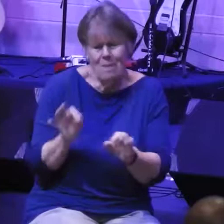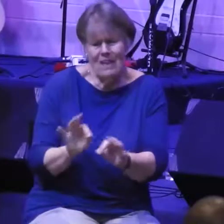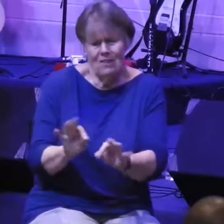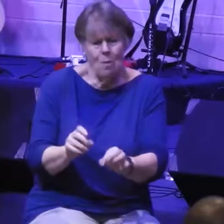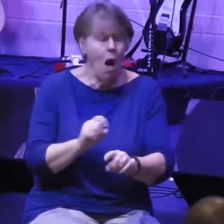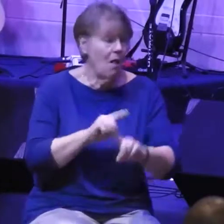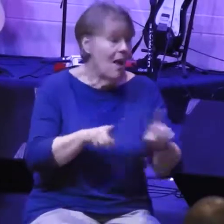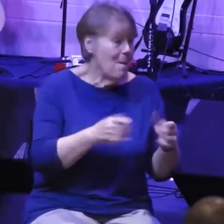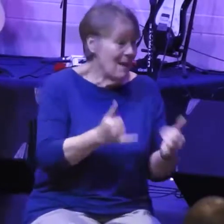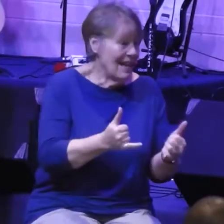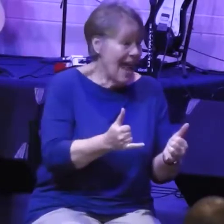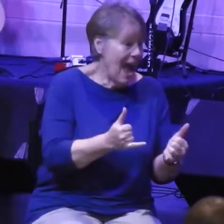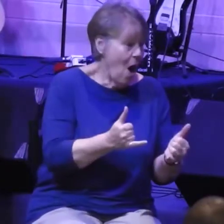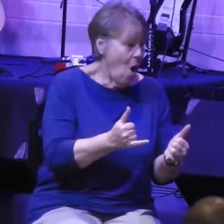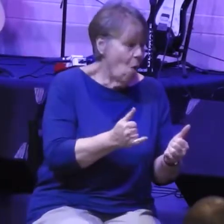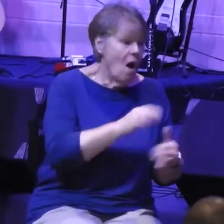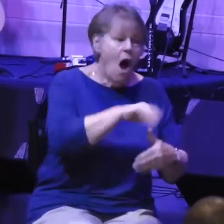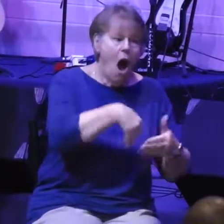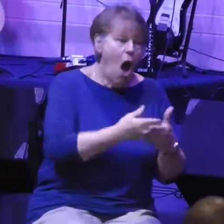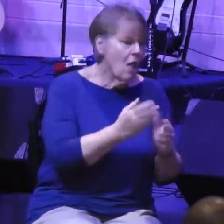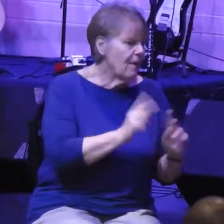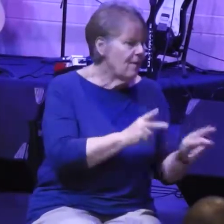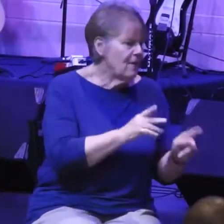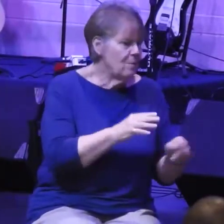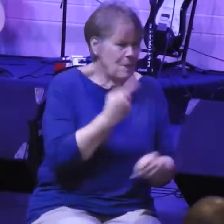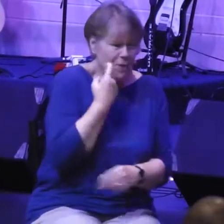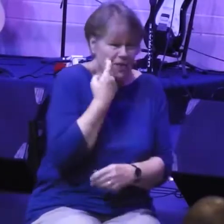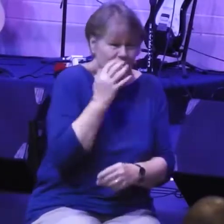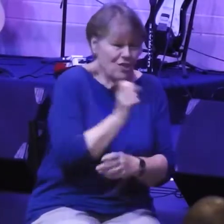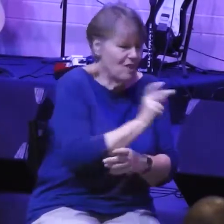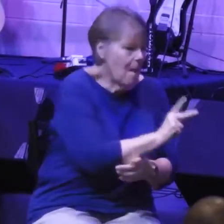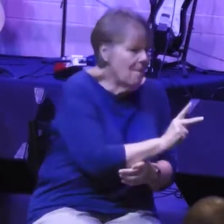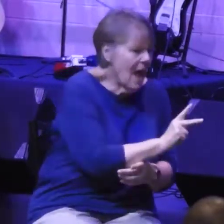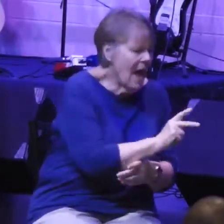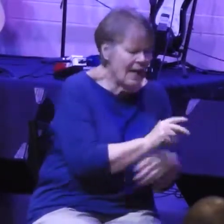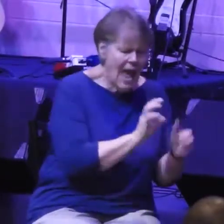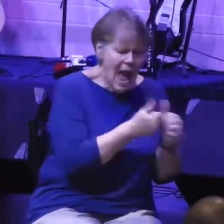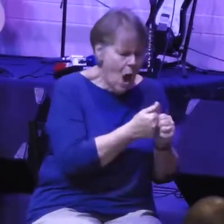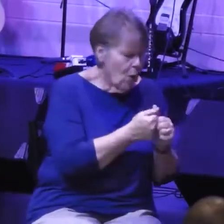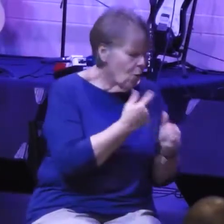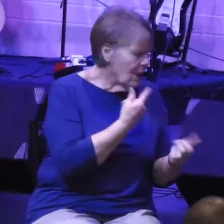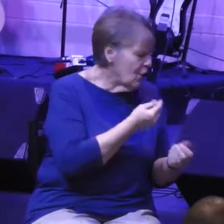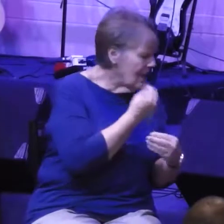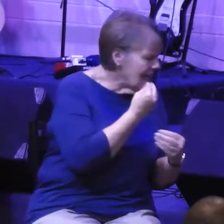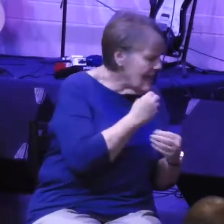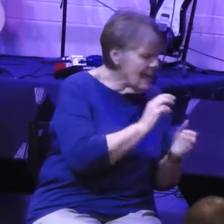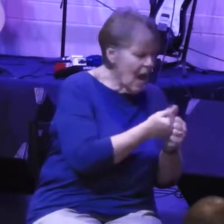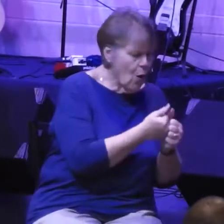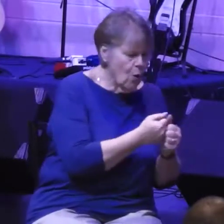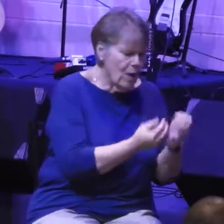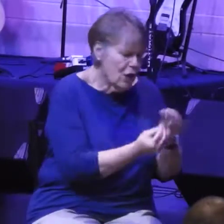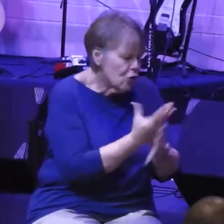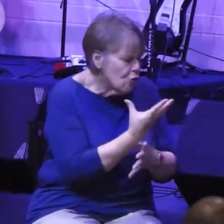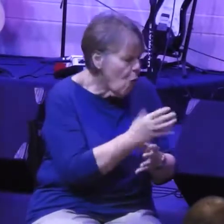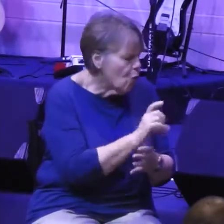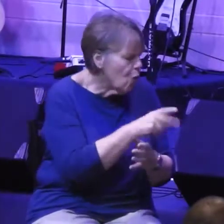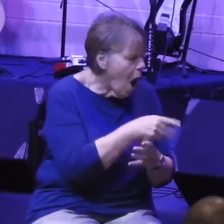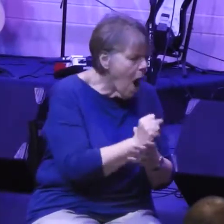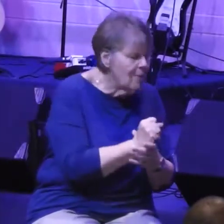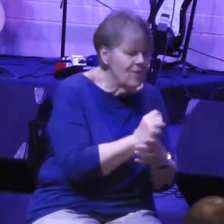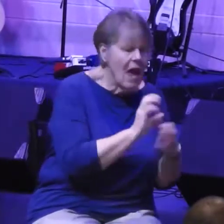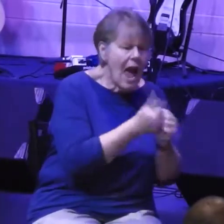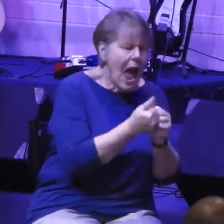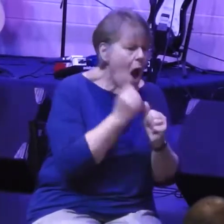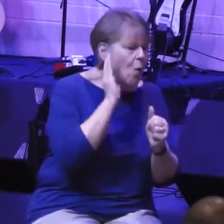back. They're kind of just reestablishing. They're trying to figure out how am I going to eat and put food on the table? How are we going to grow some crops and feed some animals?